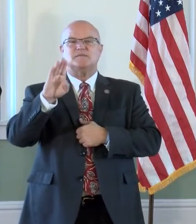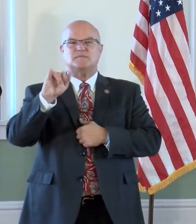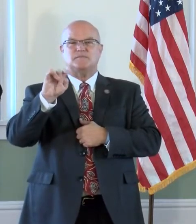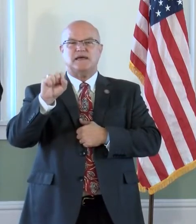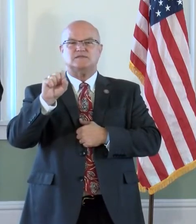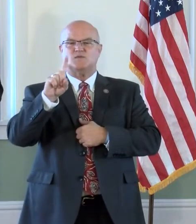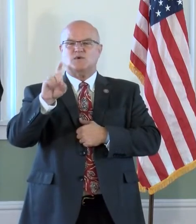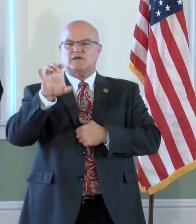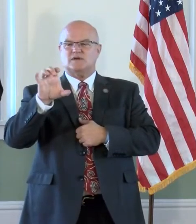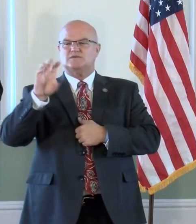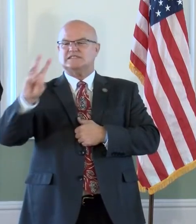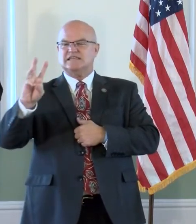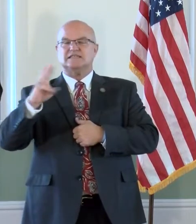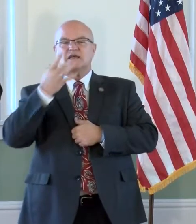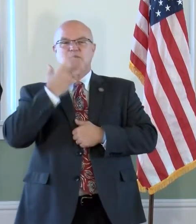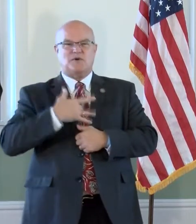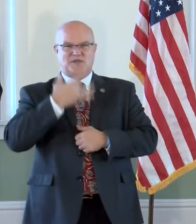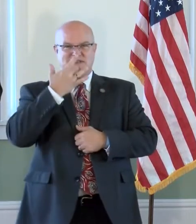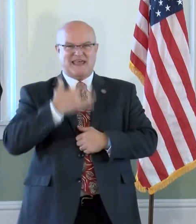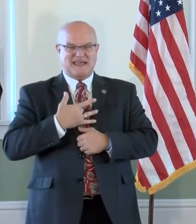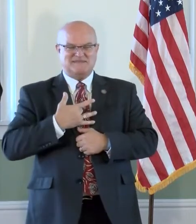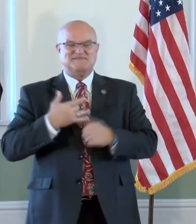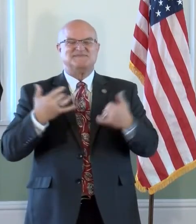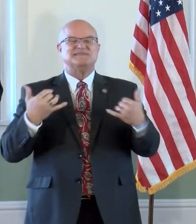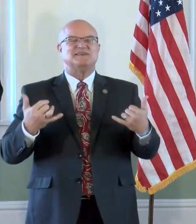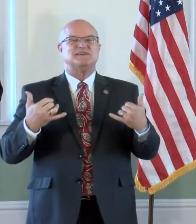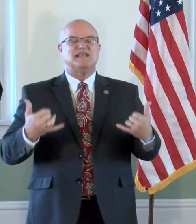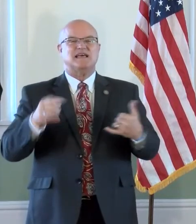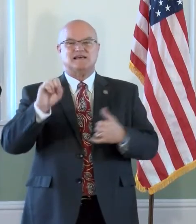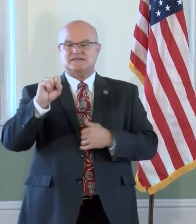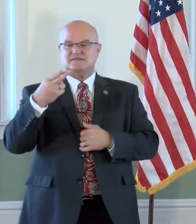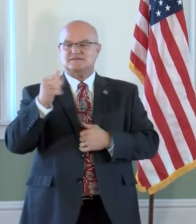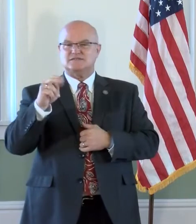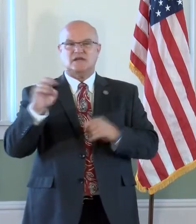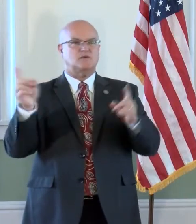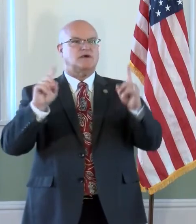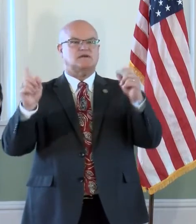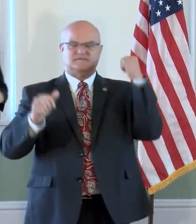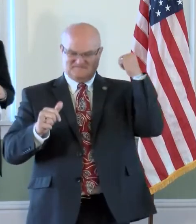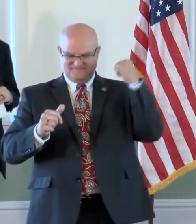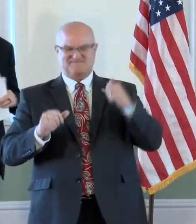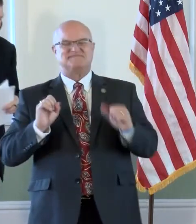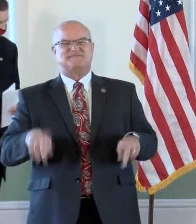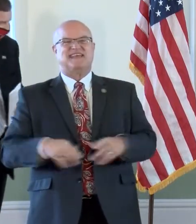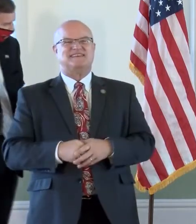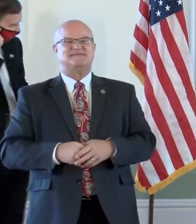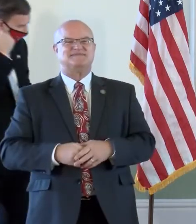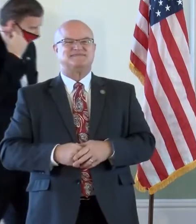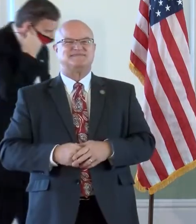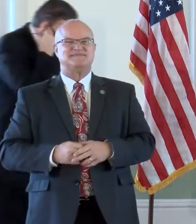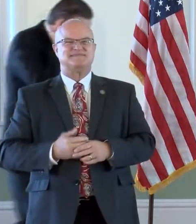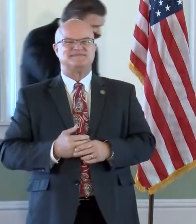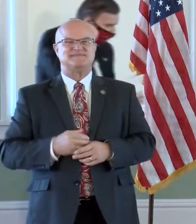So, happy birthday to her and Shane Broadway. There you are. Cheers.